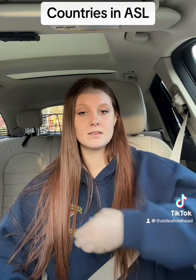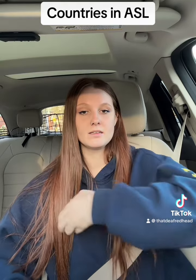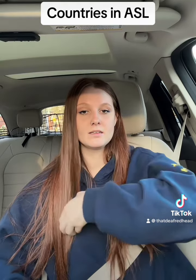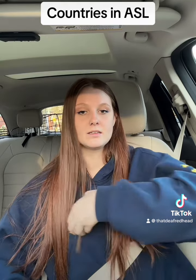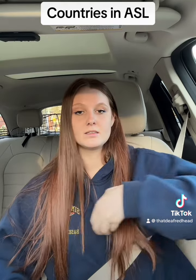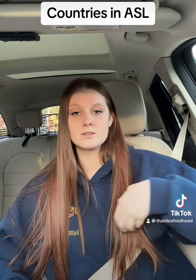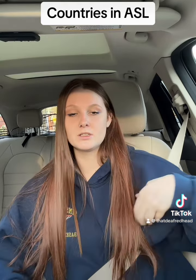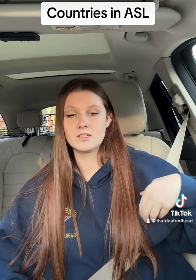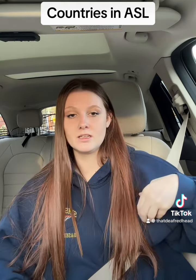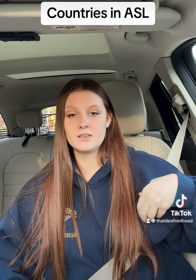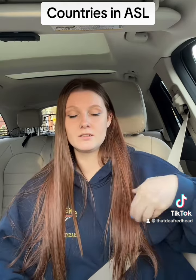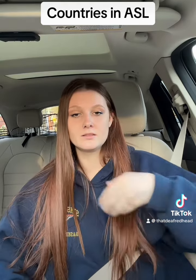Switzerland.